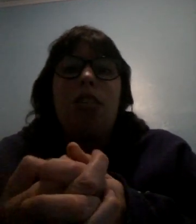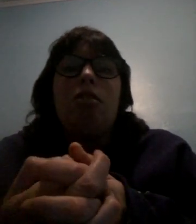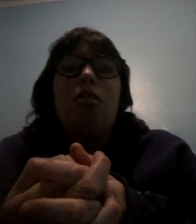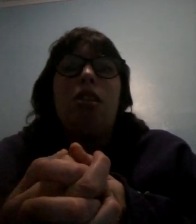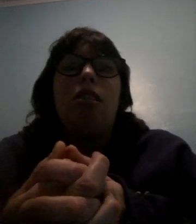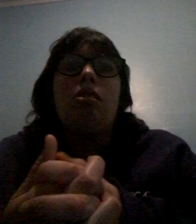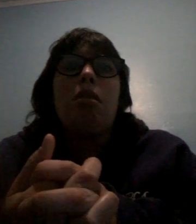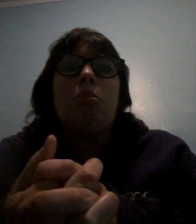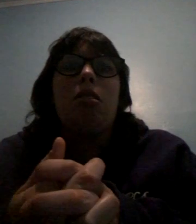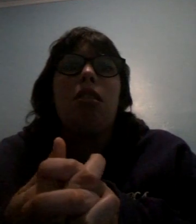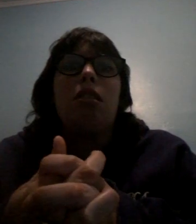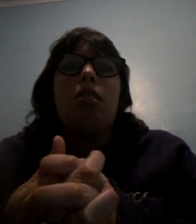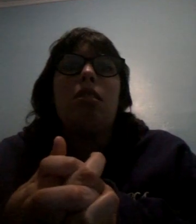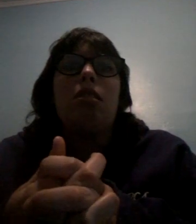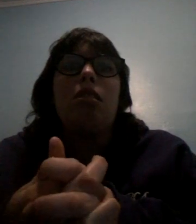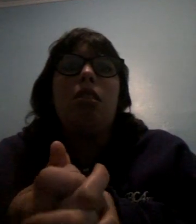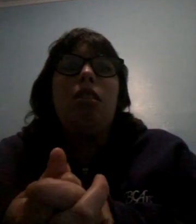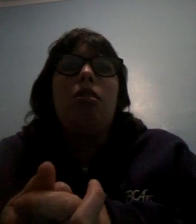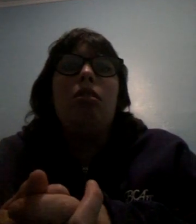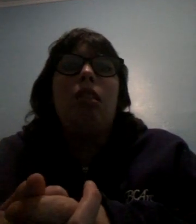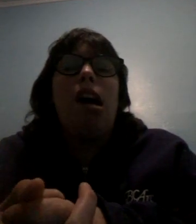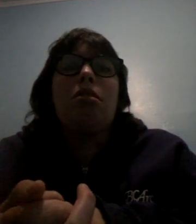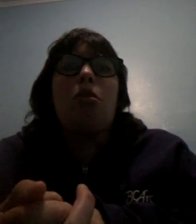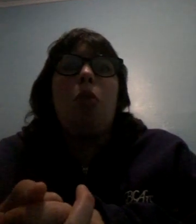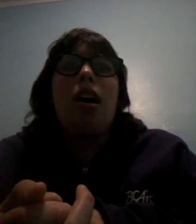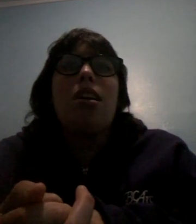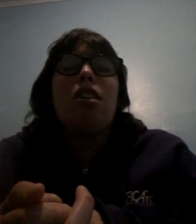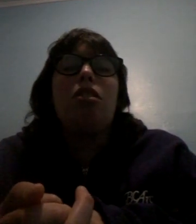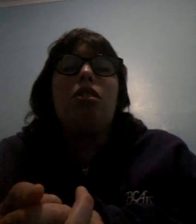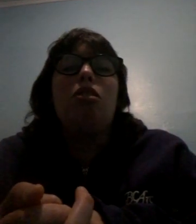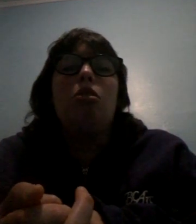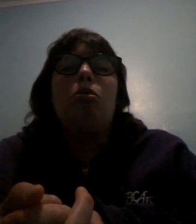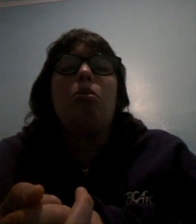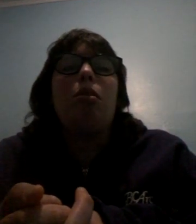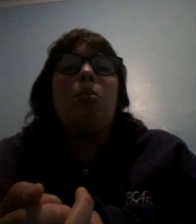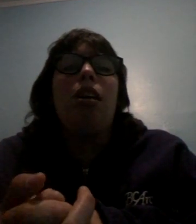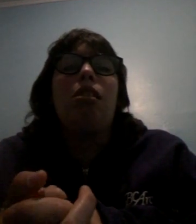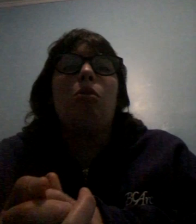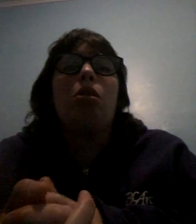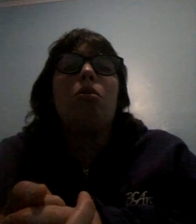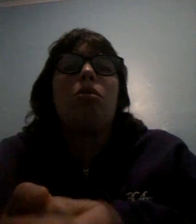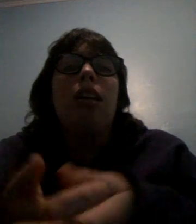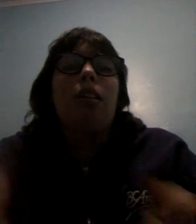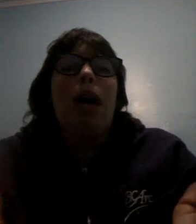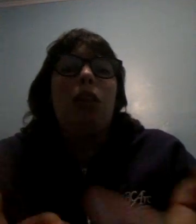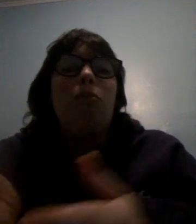said Sunday and today was Monday and I asked her why did you put my real clothes in the bathroom